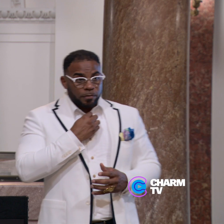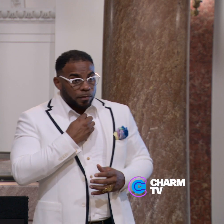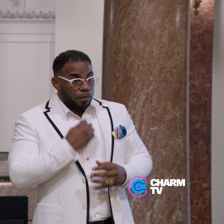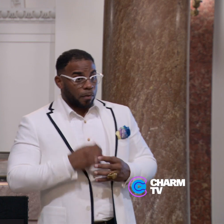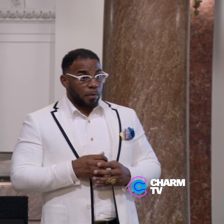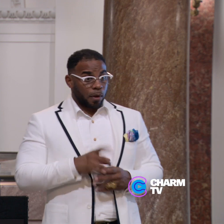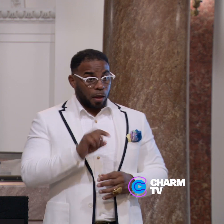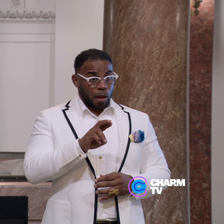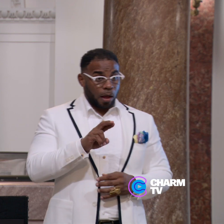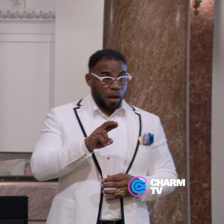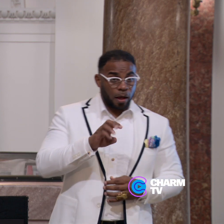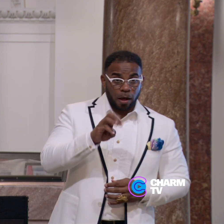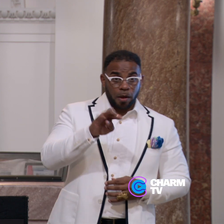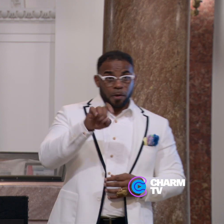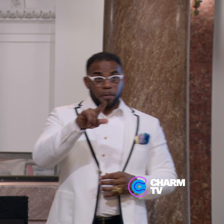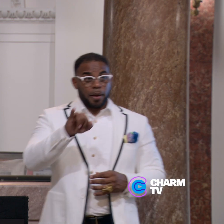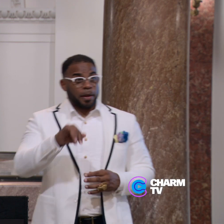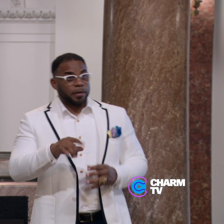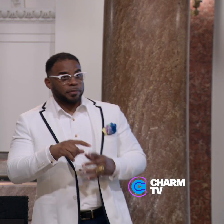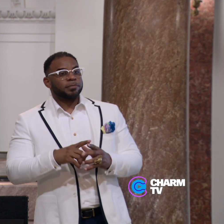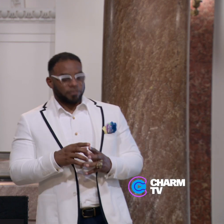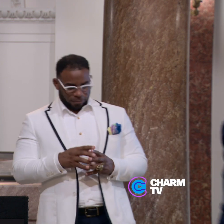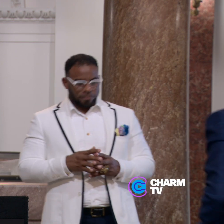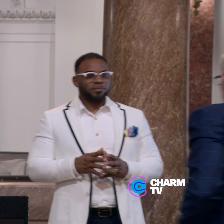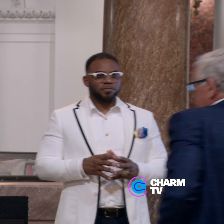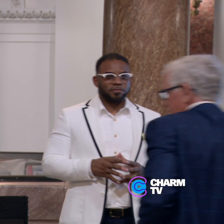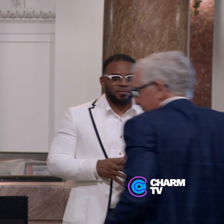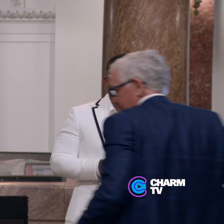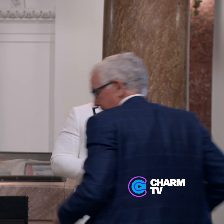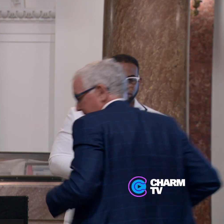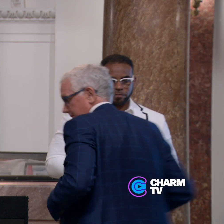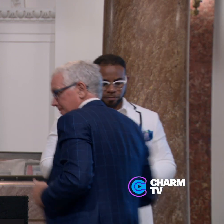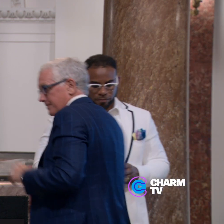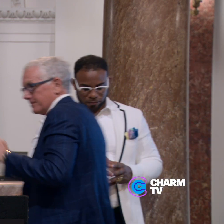And Dr. Bert O'Malley from the University of Maryland Medical Center.